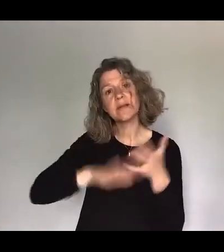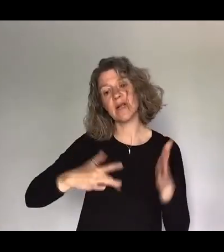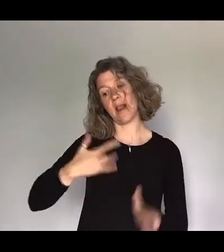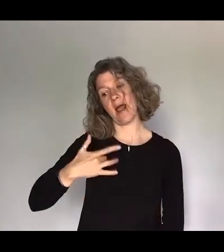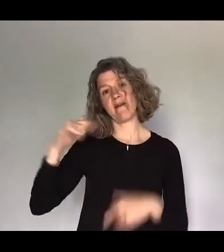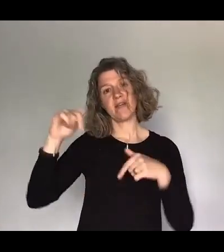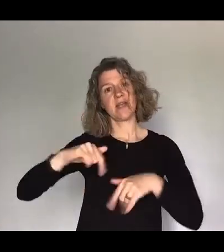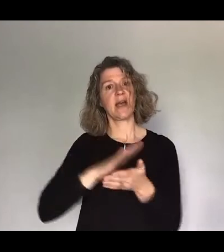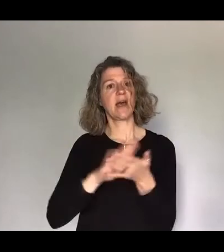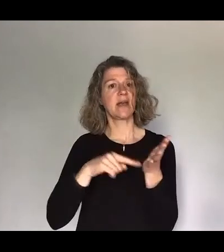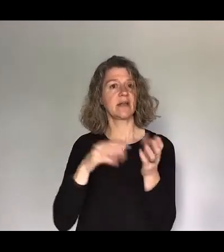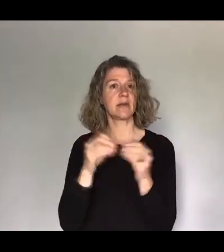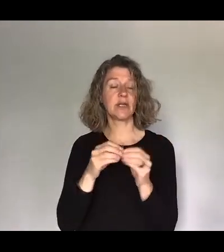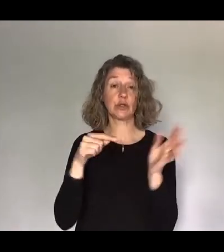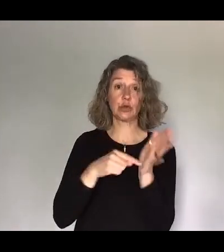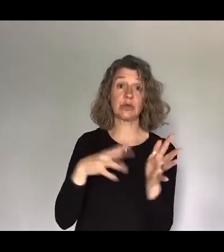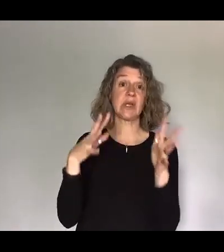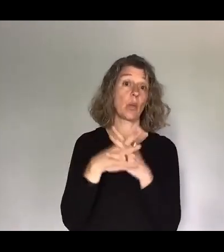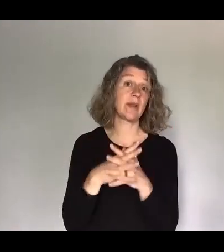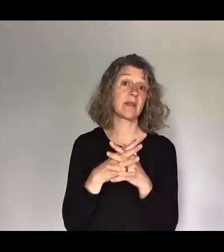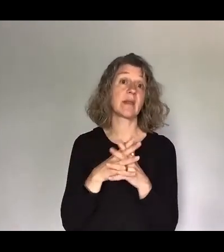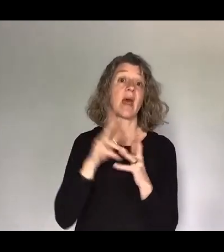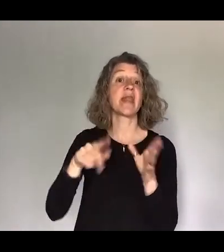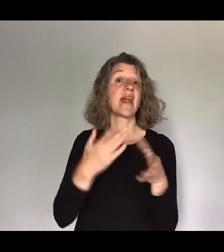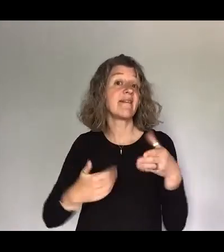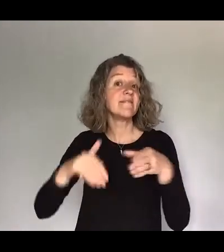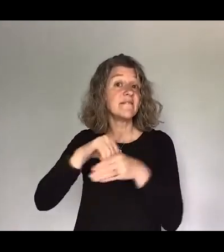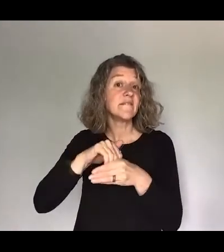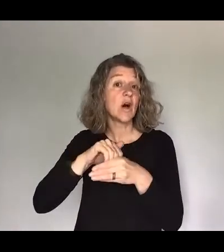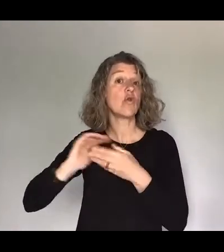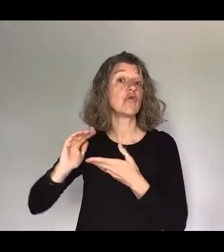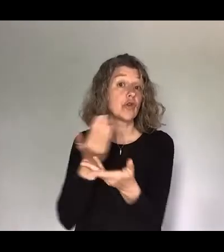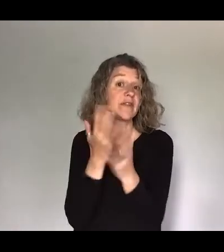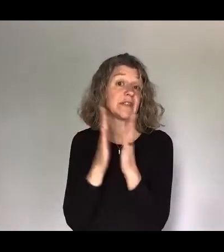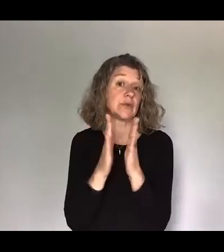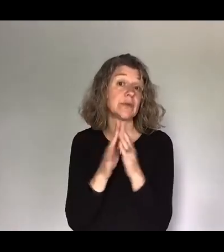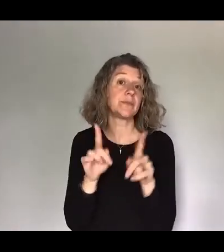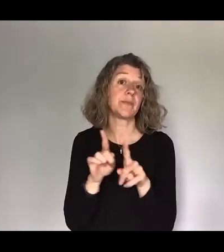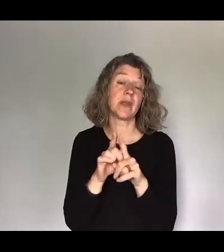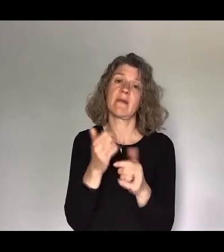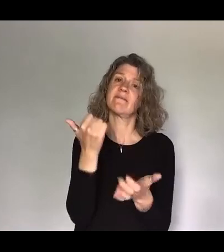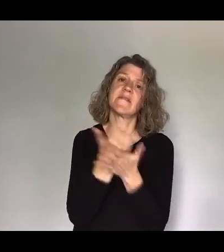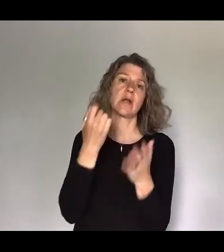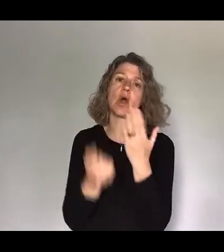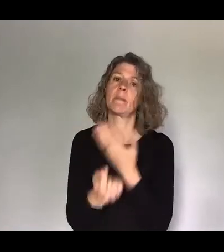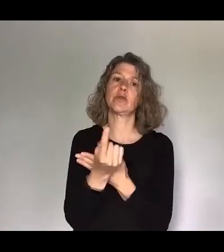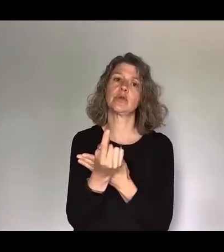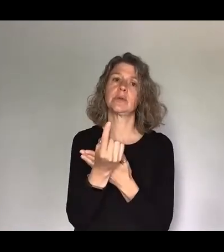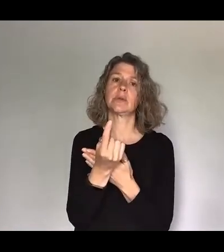here on a Tuesday and a Wednesday and then you get involved in some of our services on a Sunday. And it's a great opportunity to deepen your relationship with